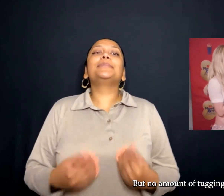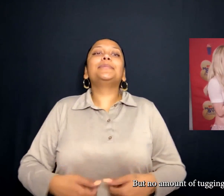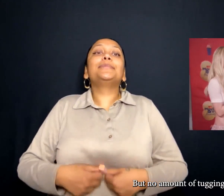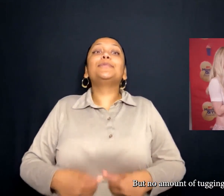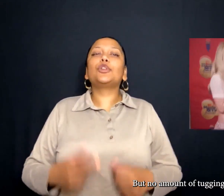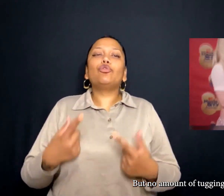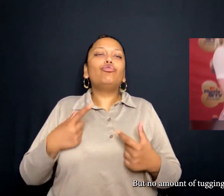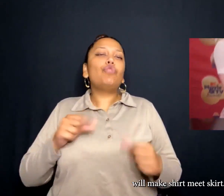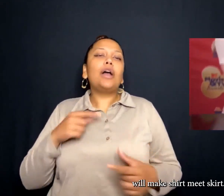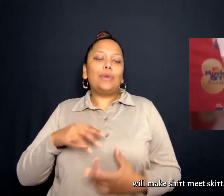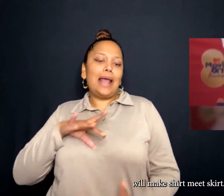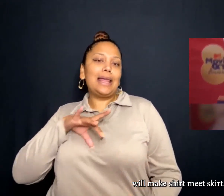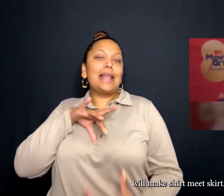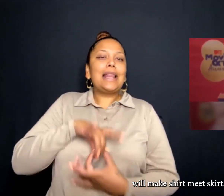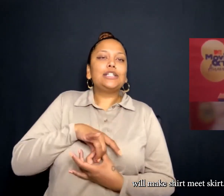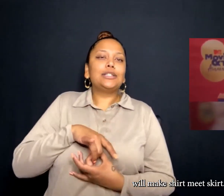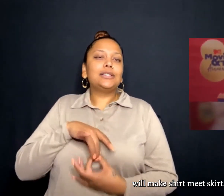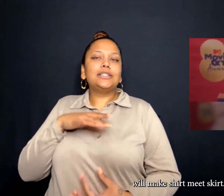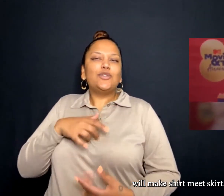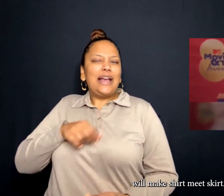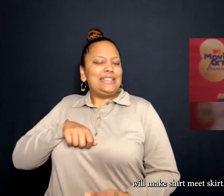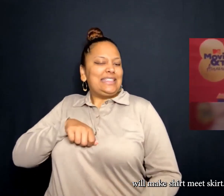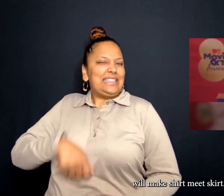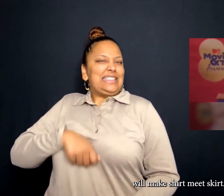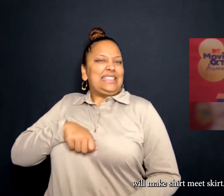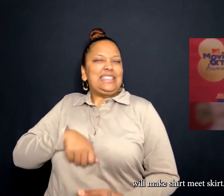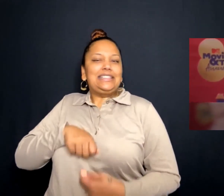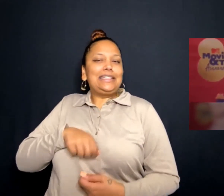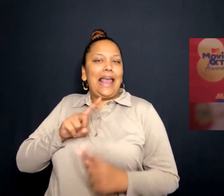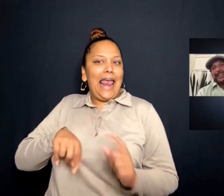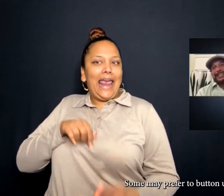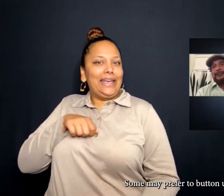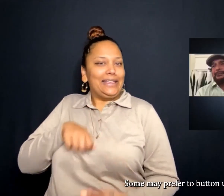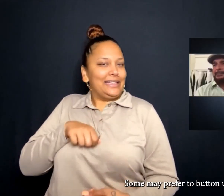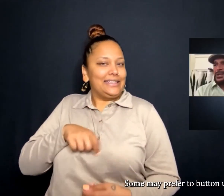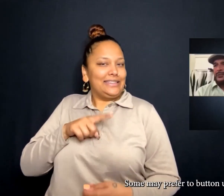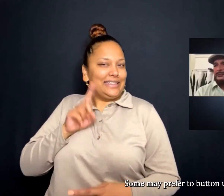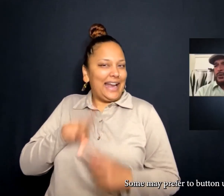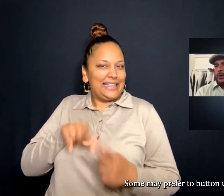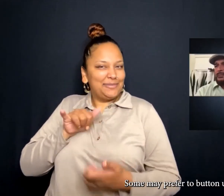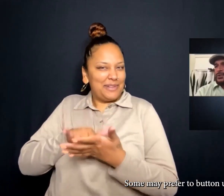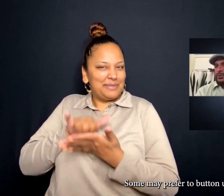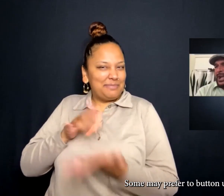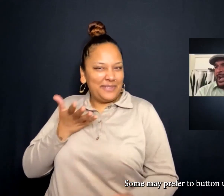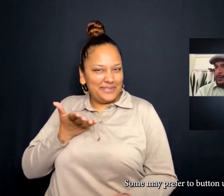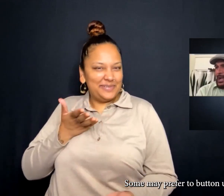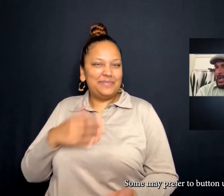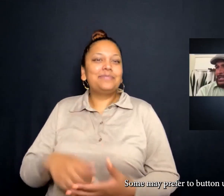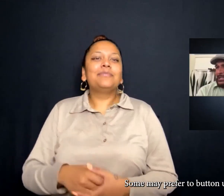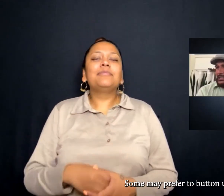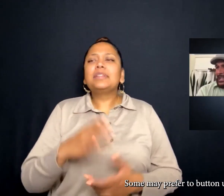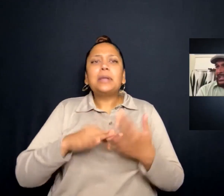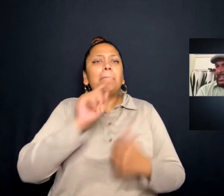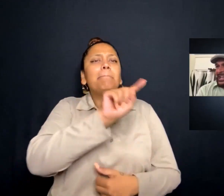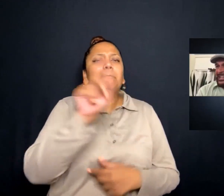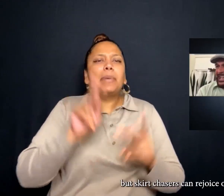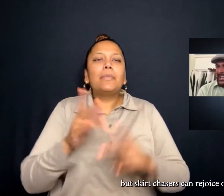of tugging will make shirt meet skirt. Some may prefer to button up. But